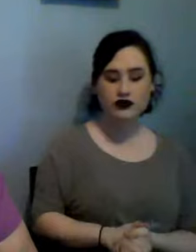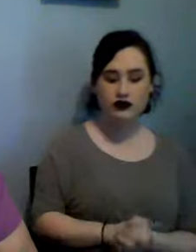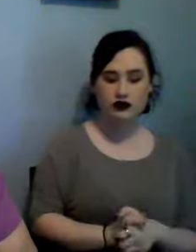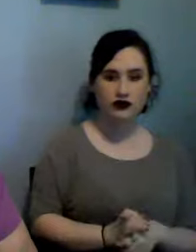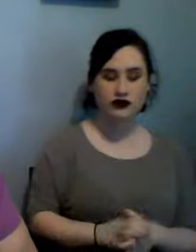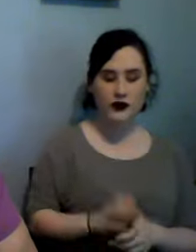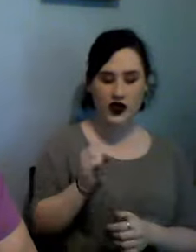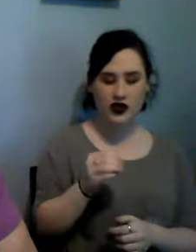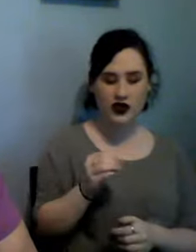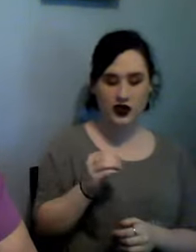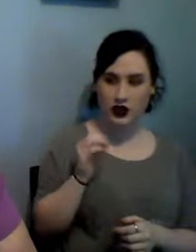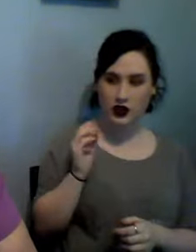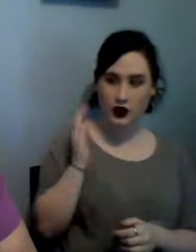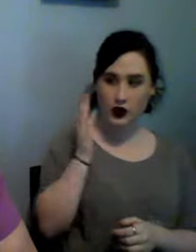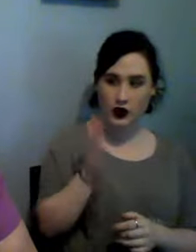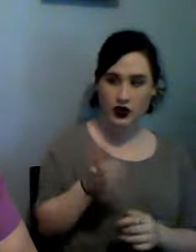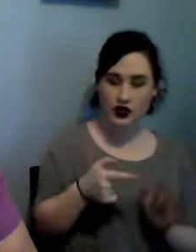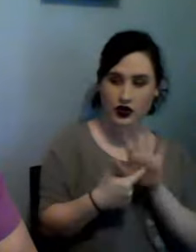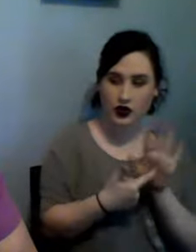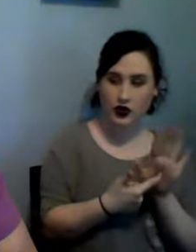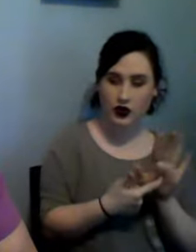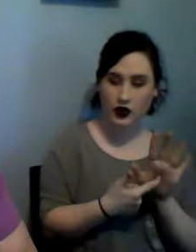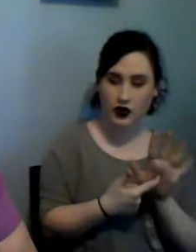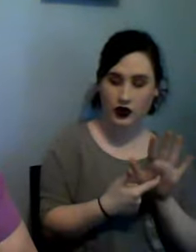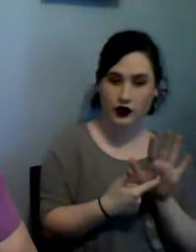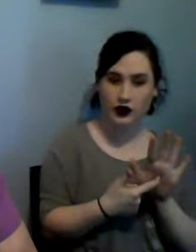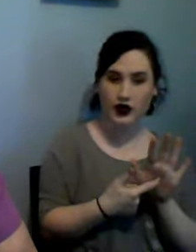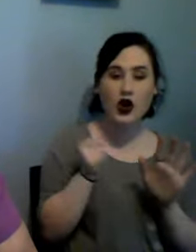show you my whips because it's not very many